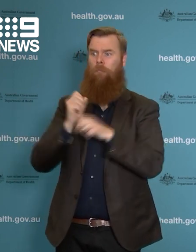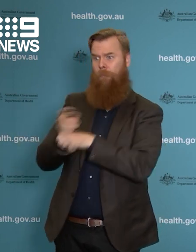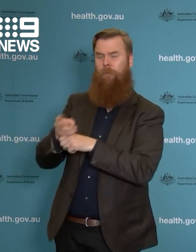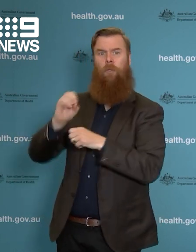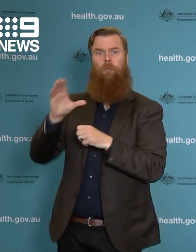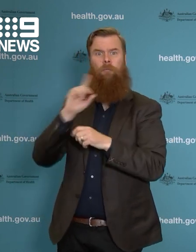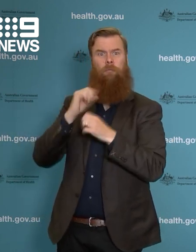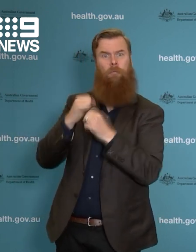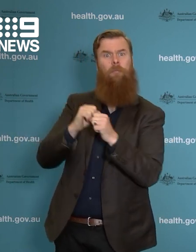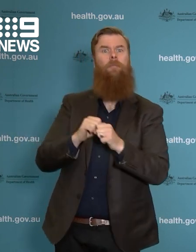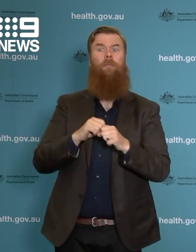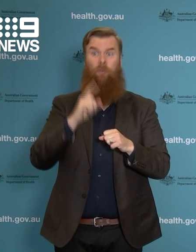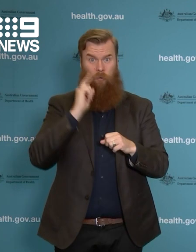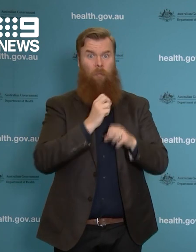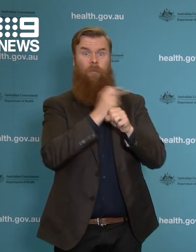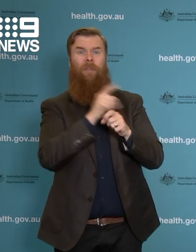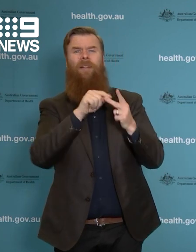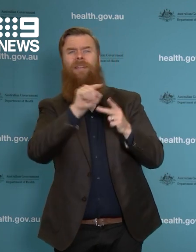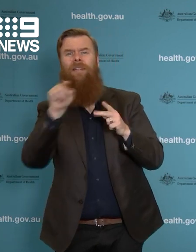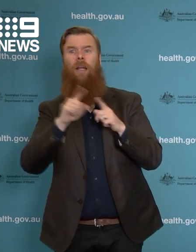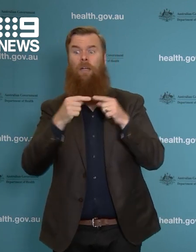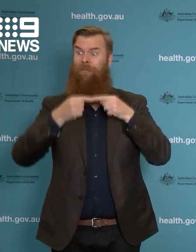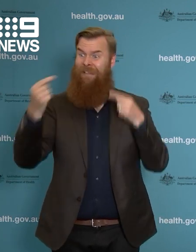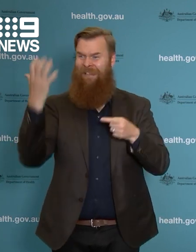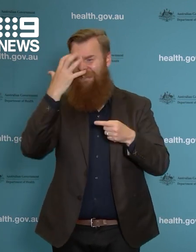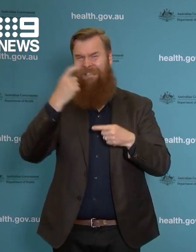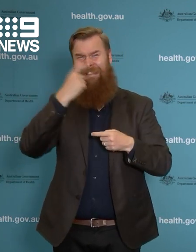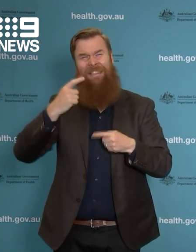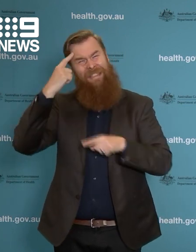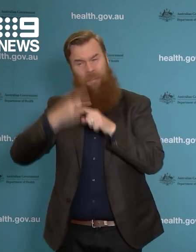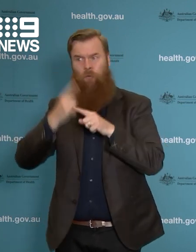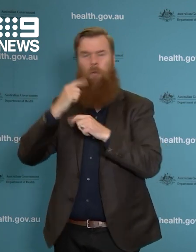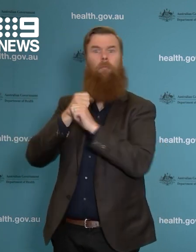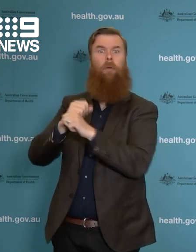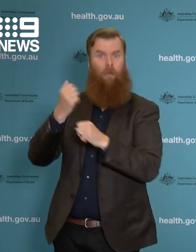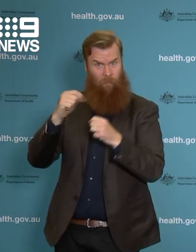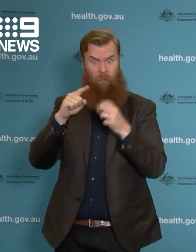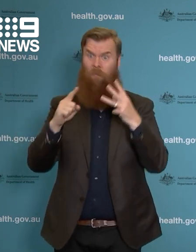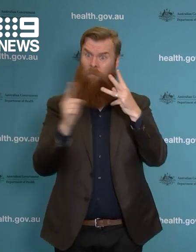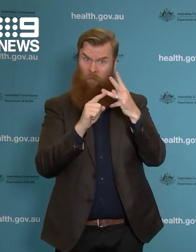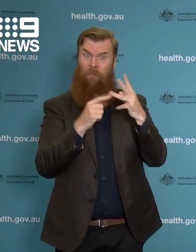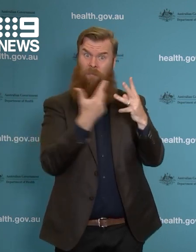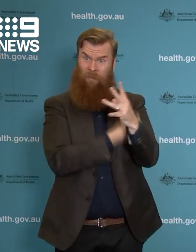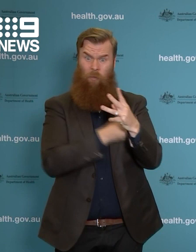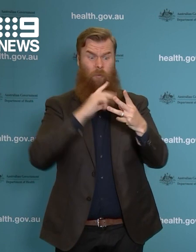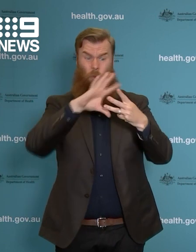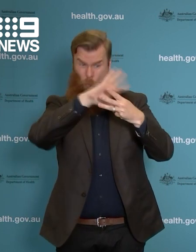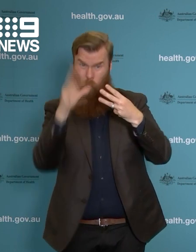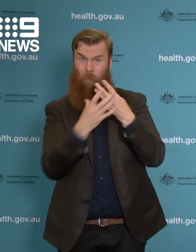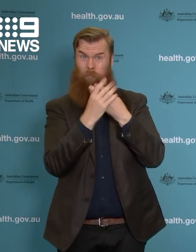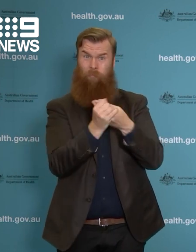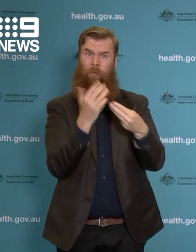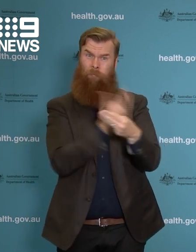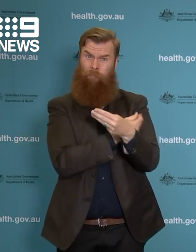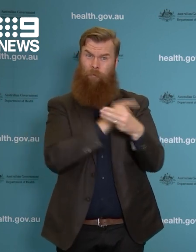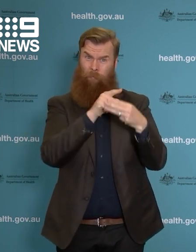back to the sort of levels we've seen with two doses for Delta, three doses for Omicron is roughly equal.